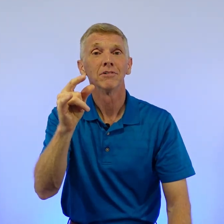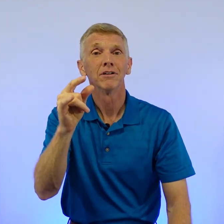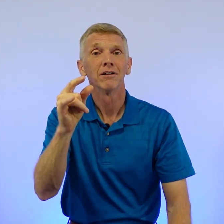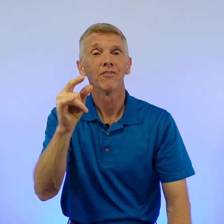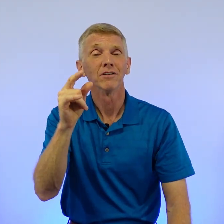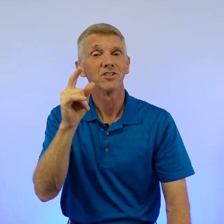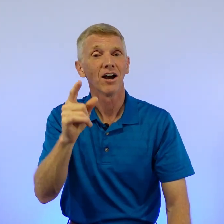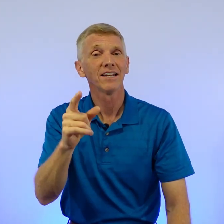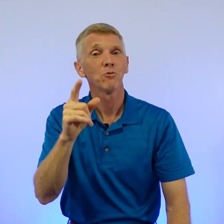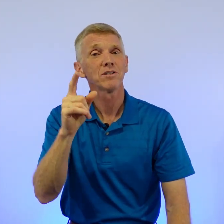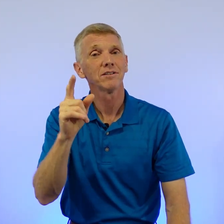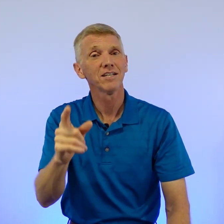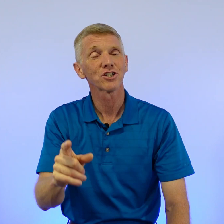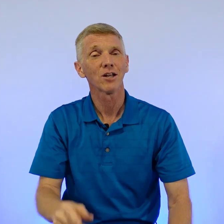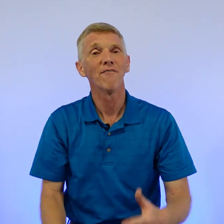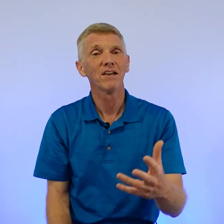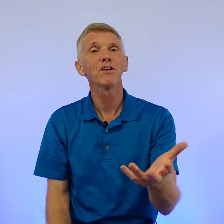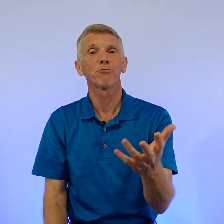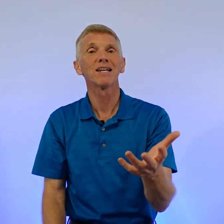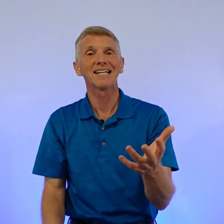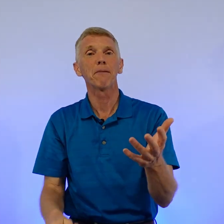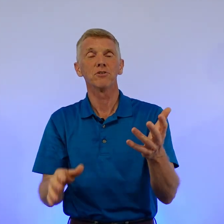The lasagna was delicious. Now, I've given you three examples.